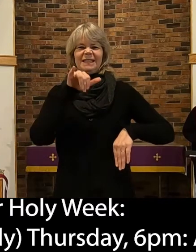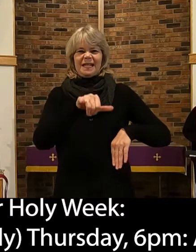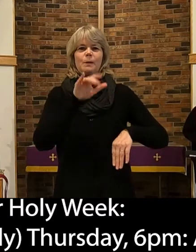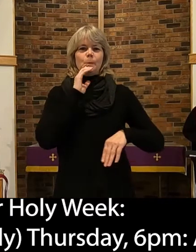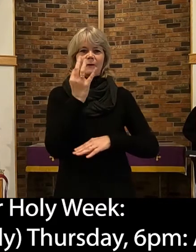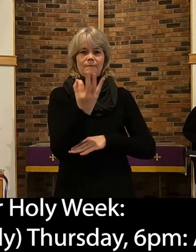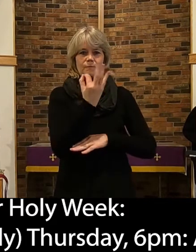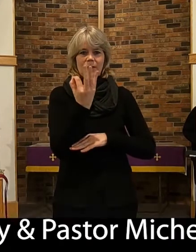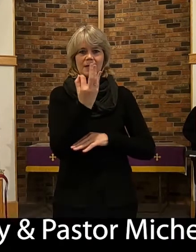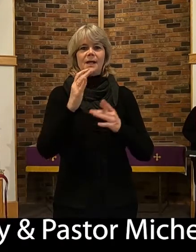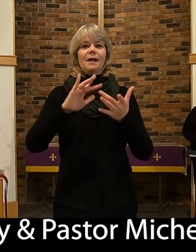like this worship service.